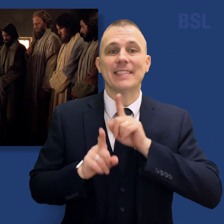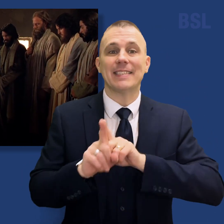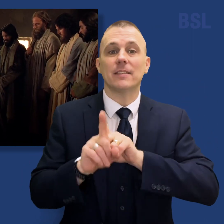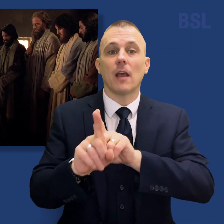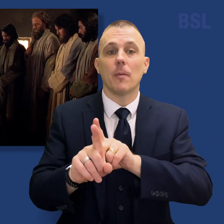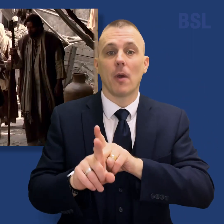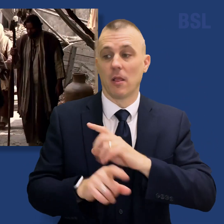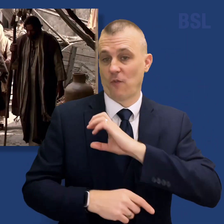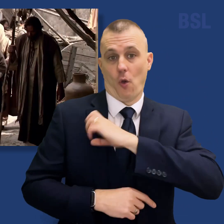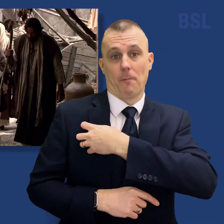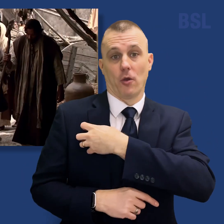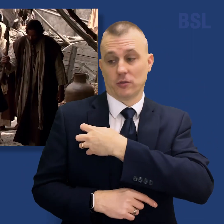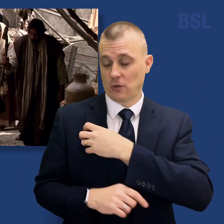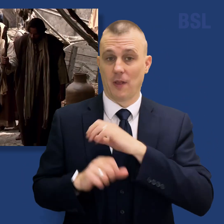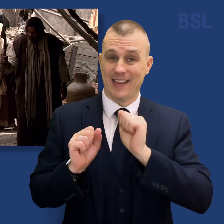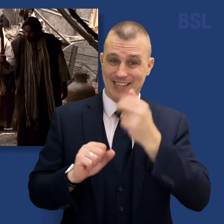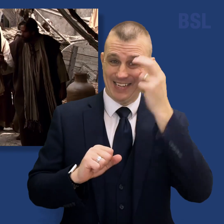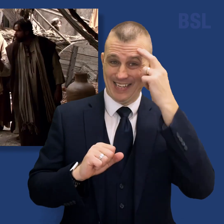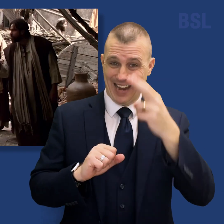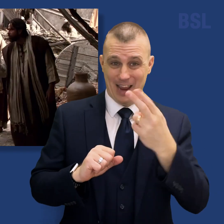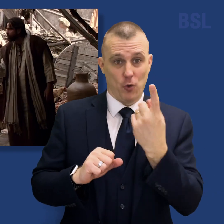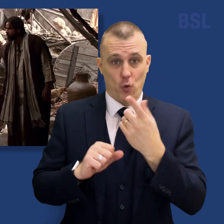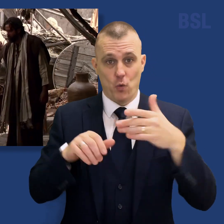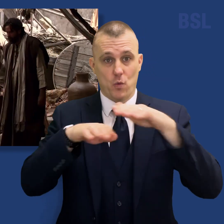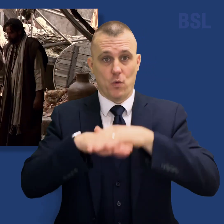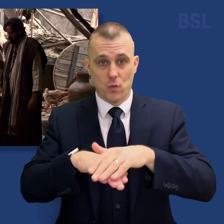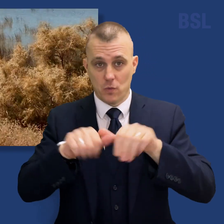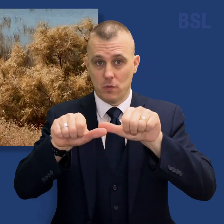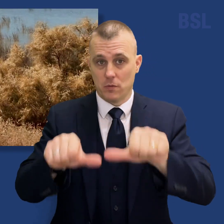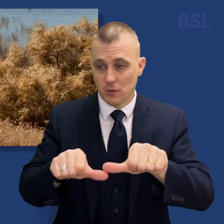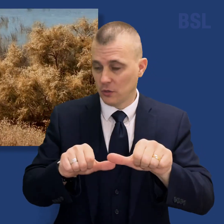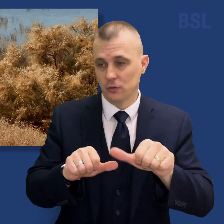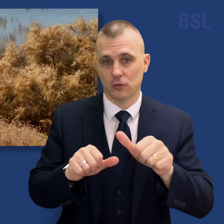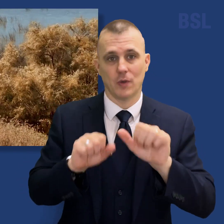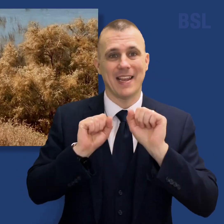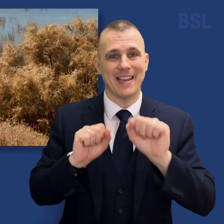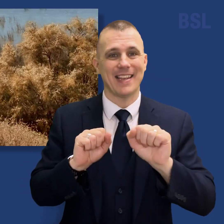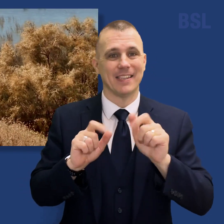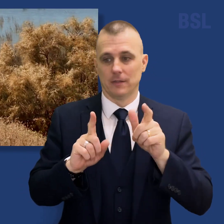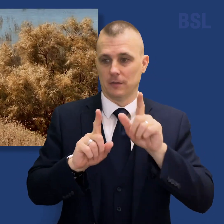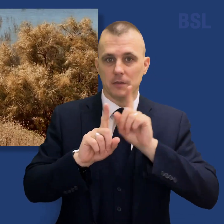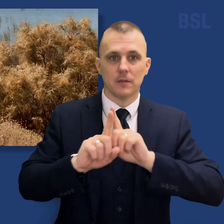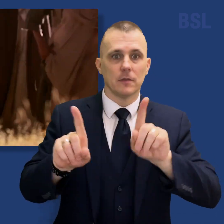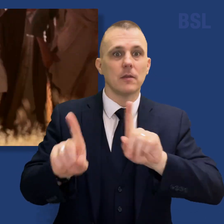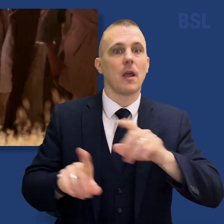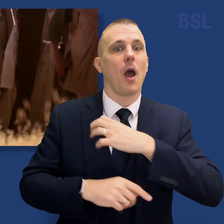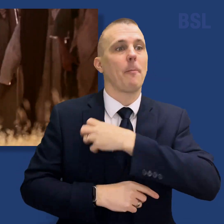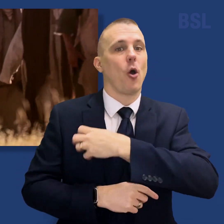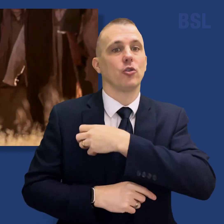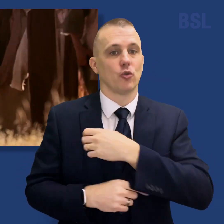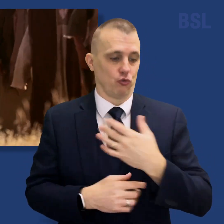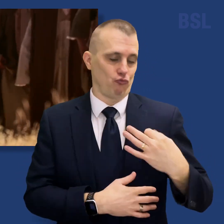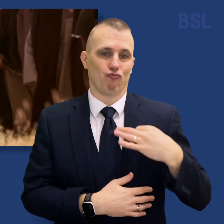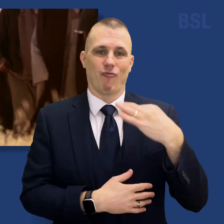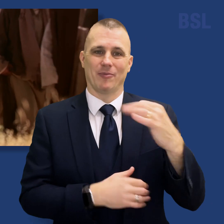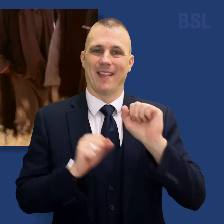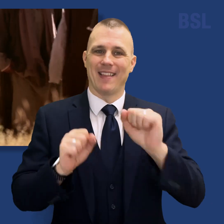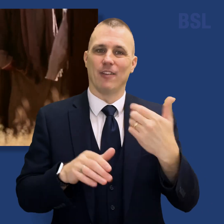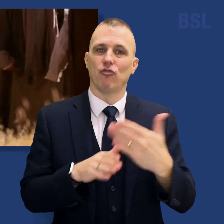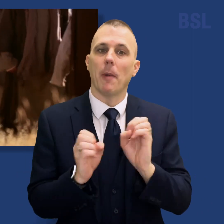whom he chose and ordained to be his special witnesses to the world. And just as Christ called and sent his apostles to represent him in the